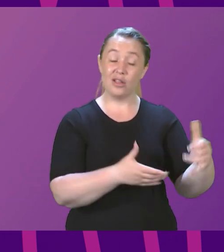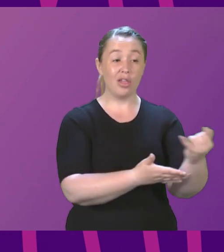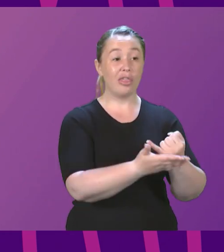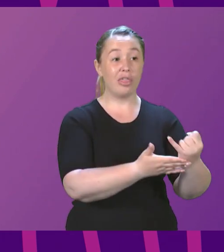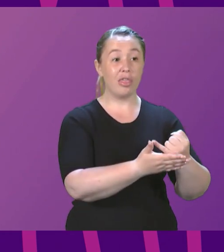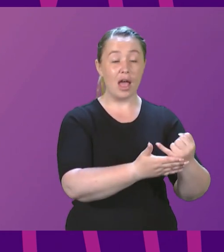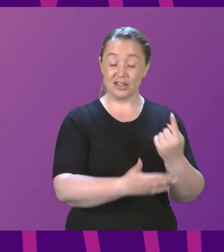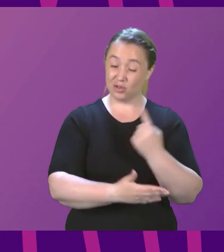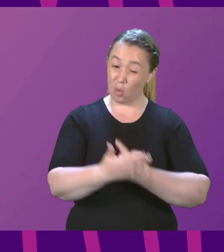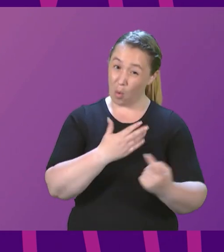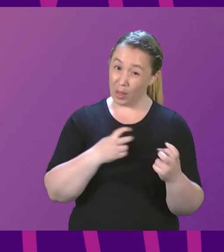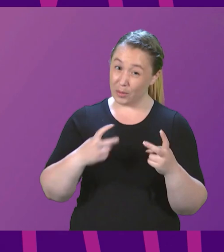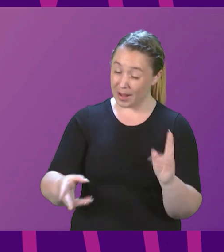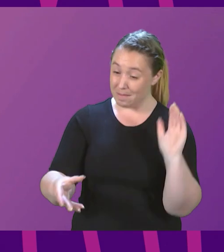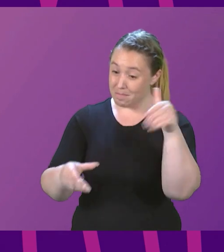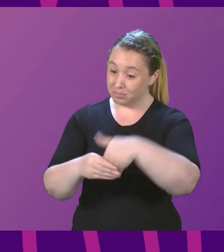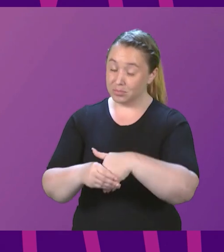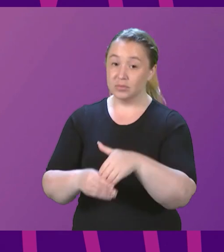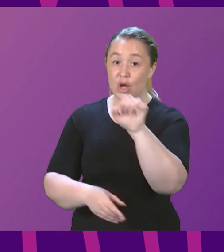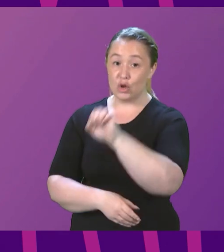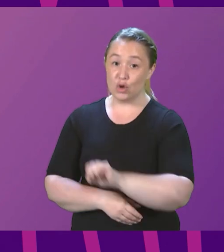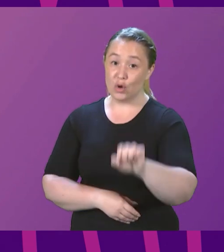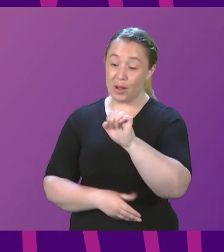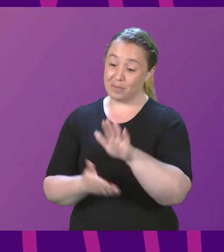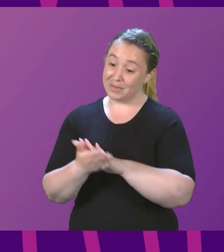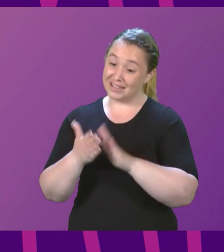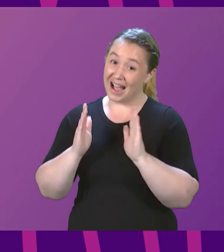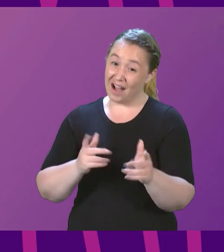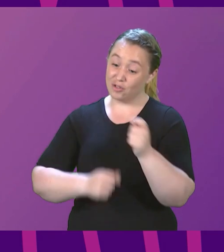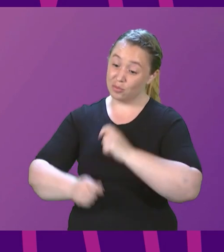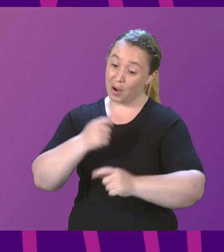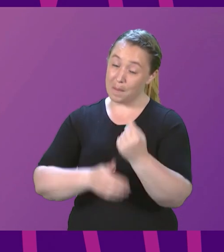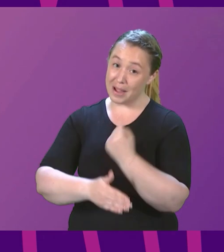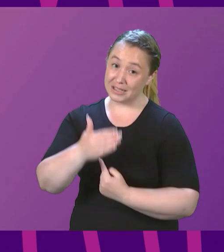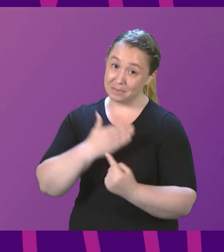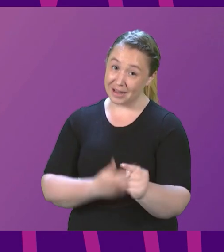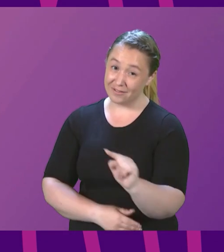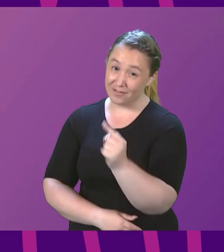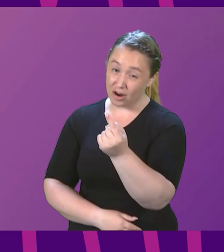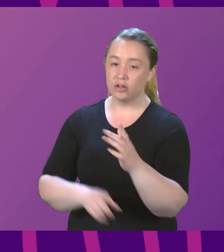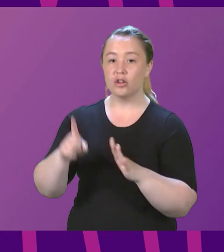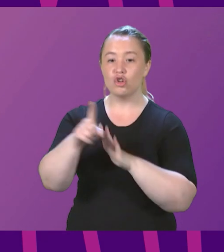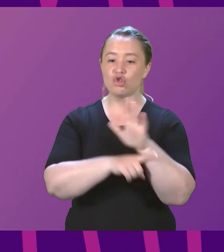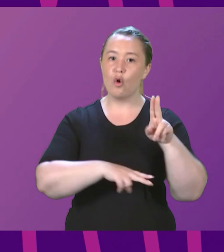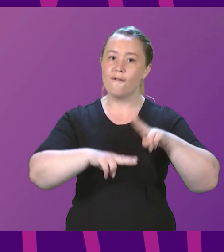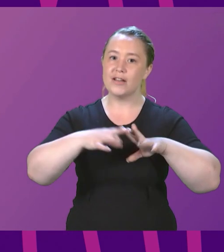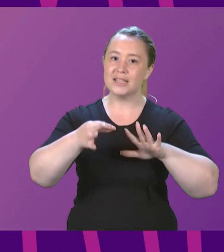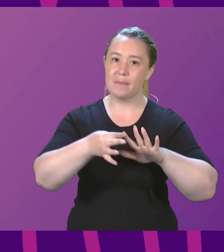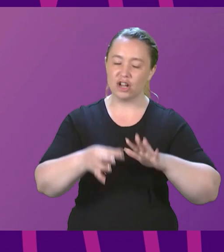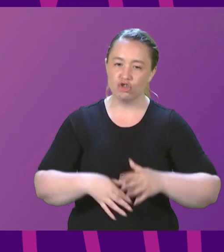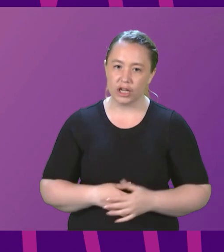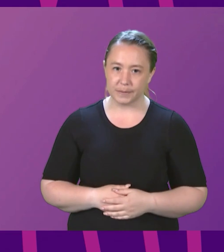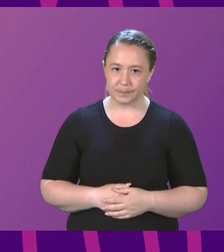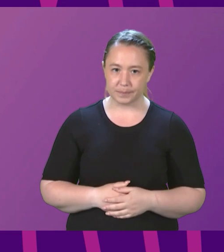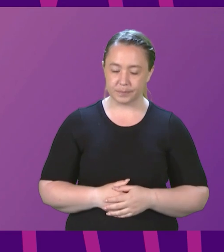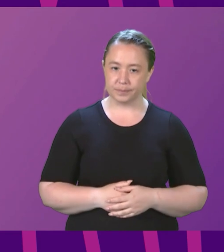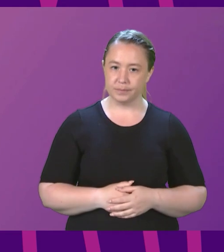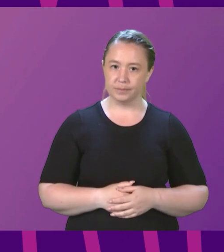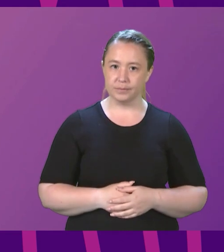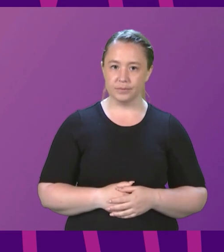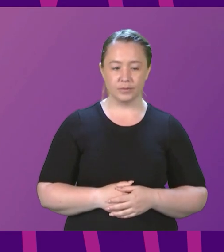route for Scotland back into Europe is by becoming an independent country. Joe Fitzpatrick to be followed by Daniel Johnson. The Prime